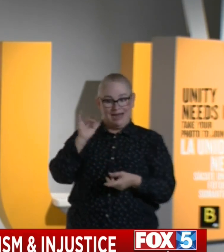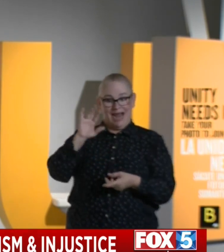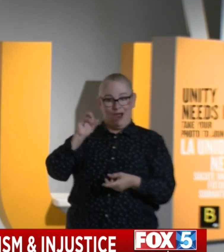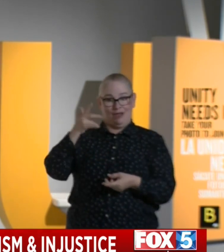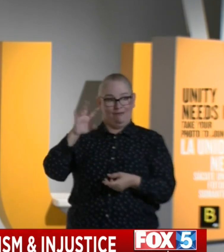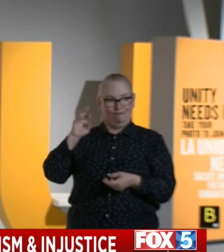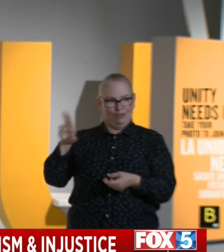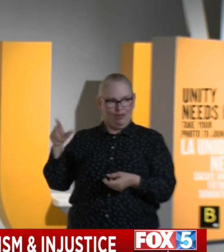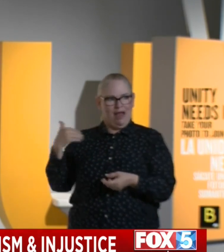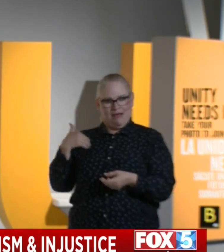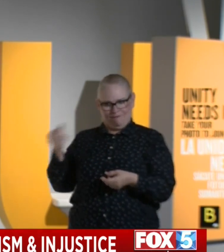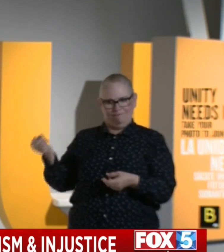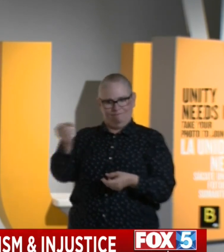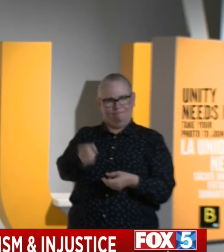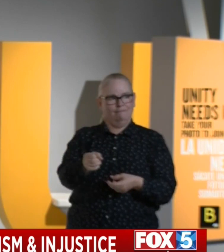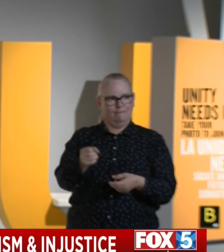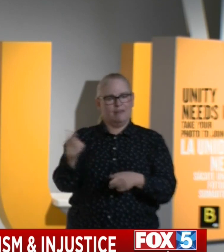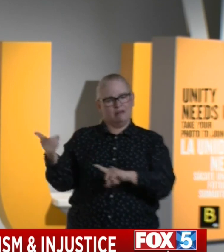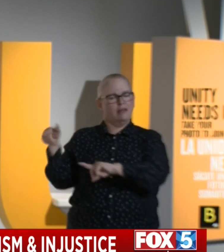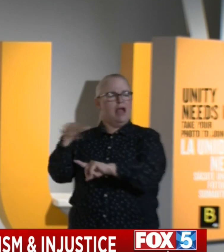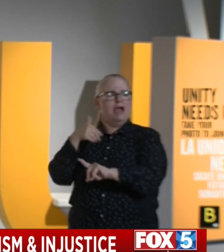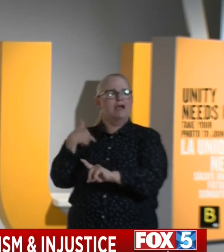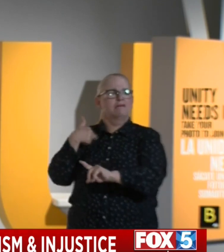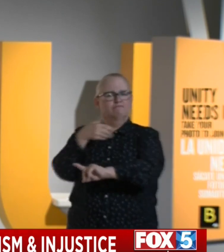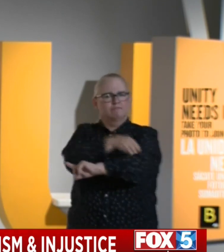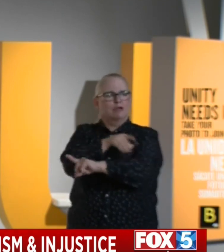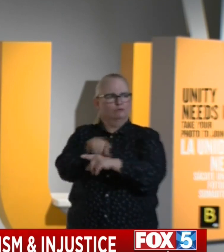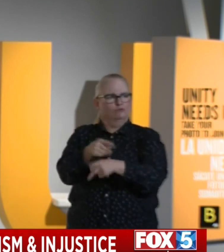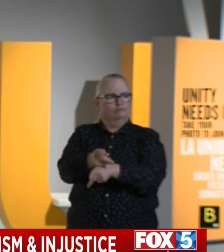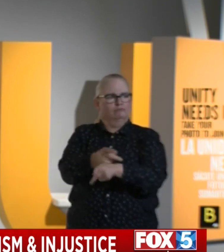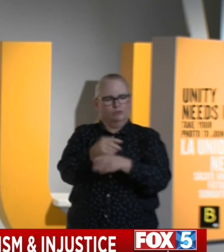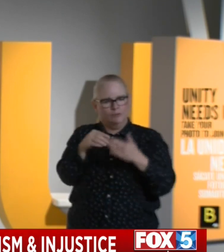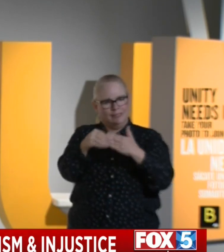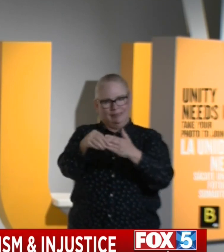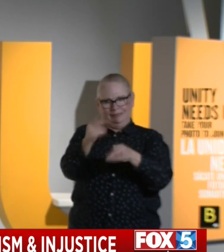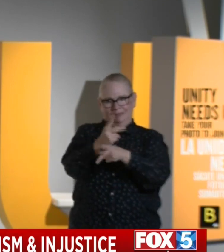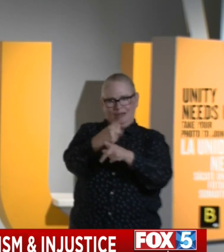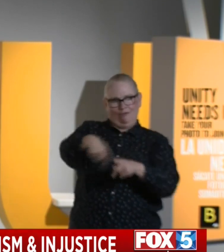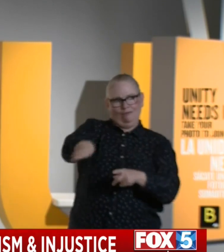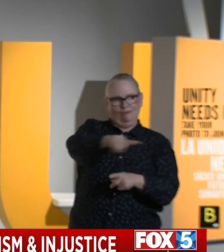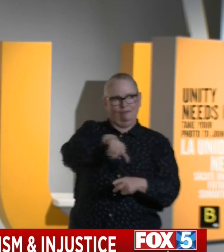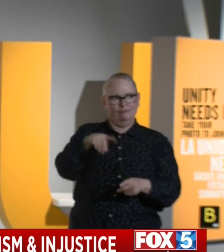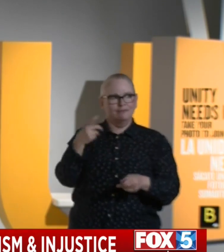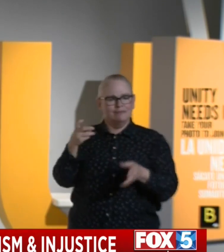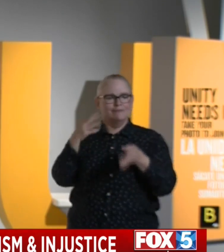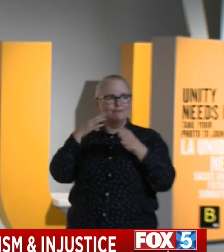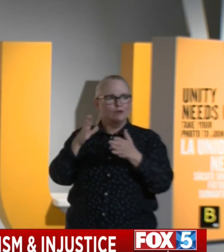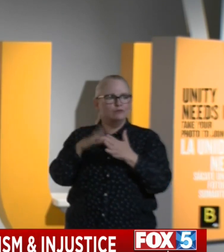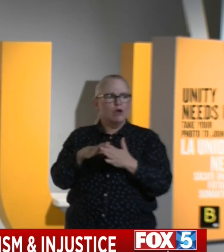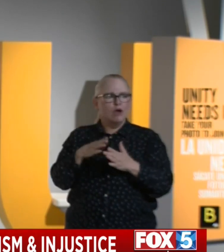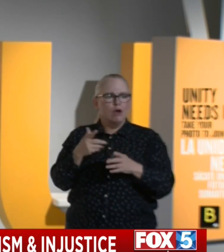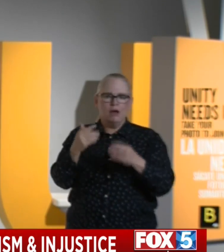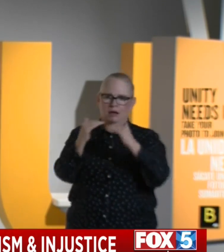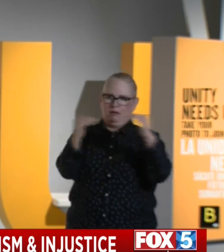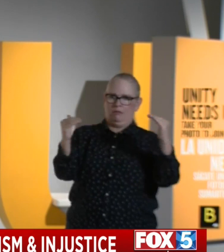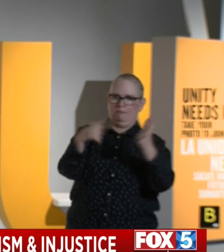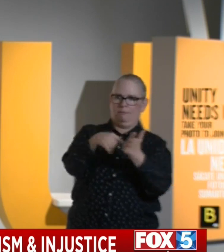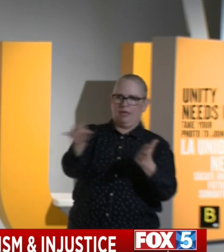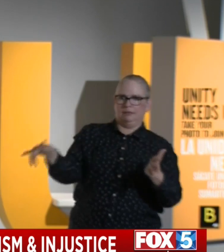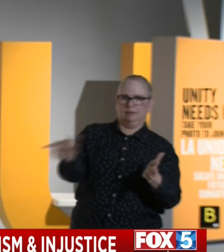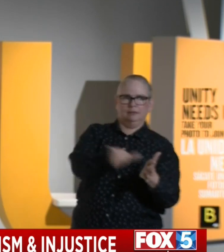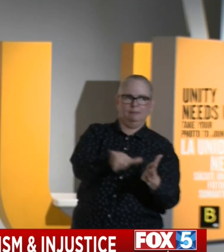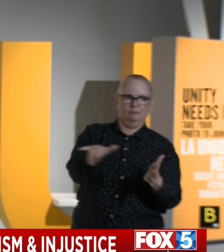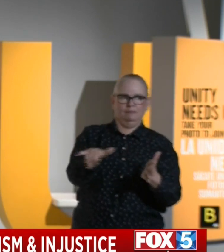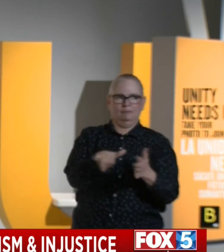them the power and capacity, their voice to lead the focus on pay equity. All of these issues, I can go on and